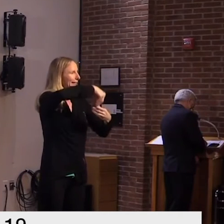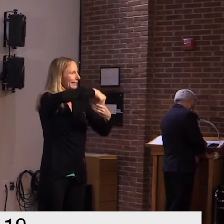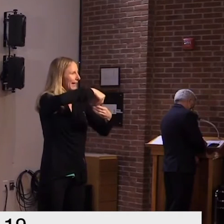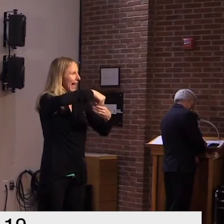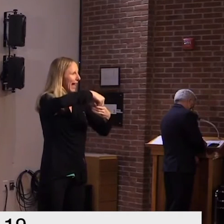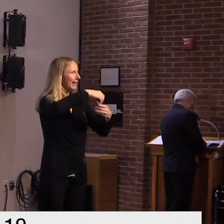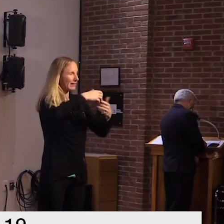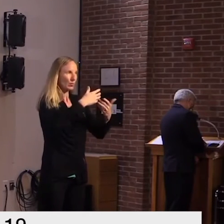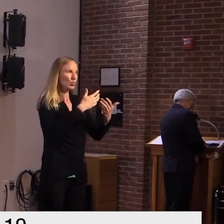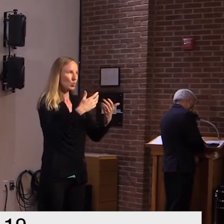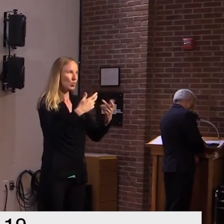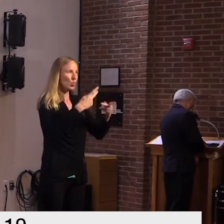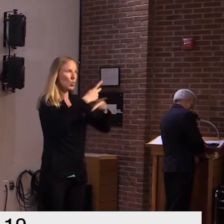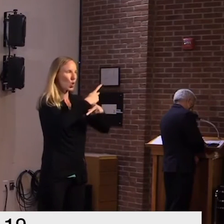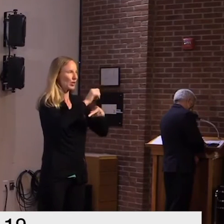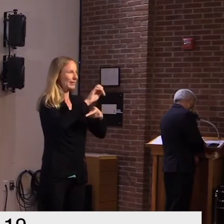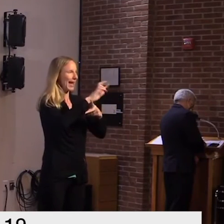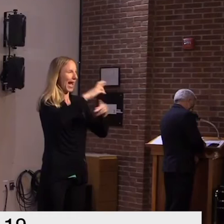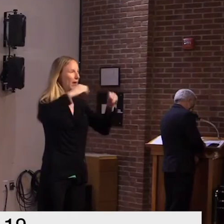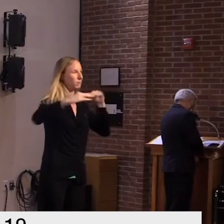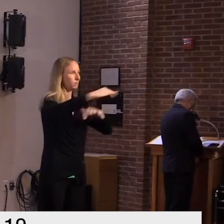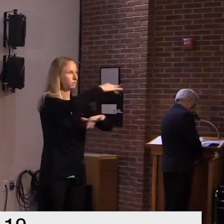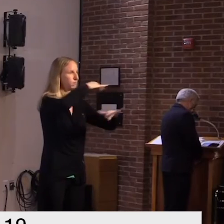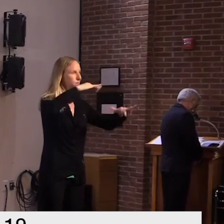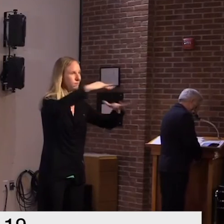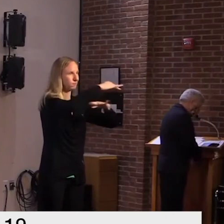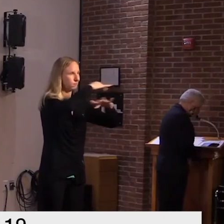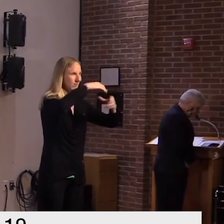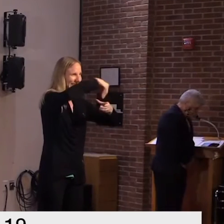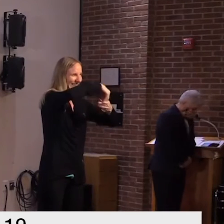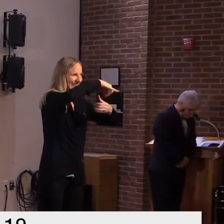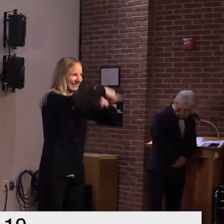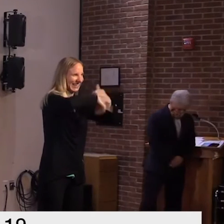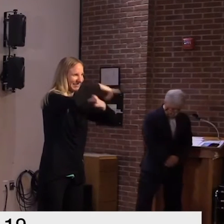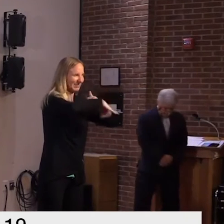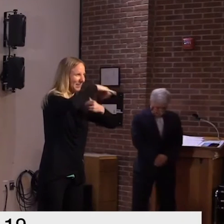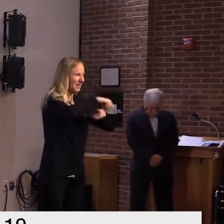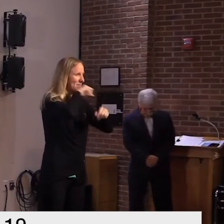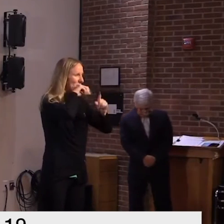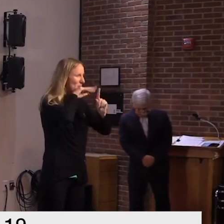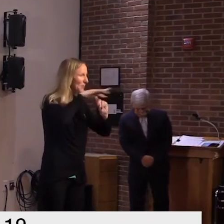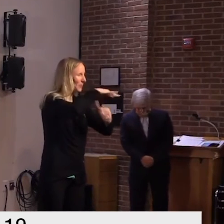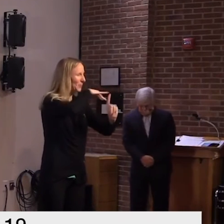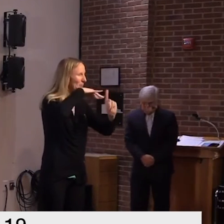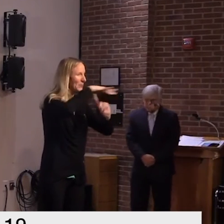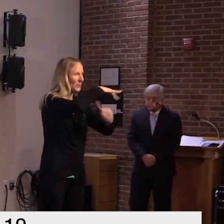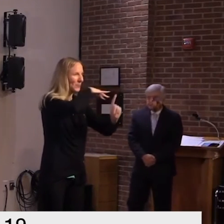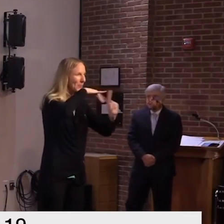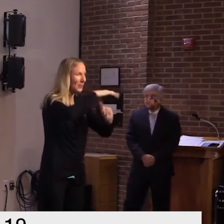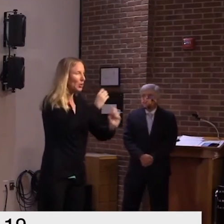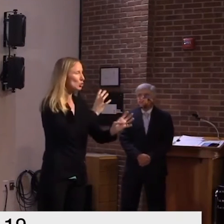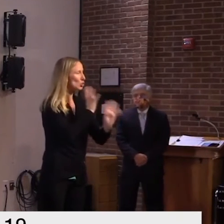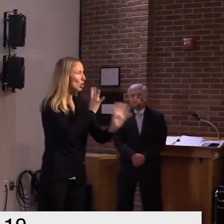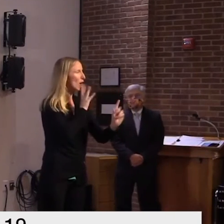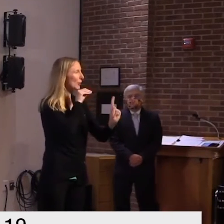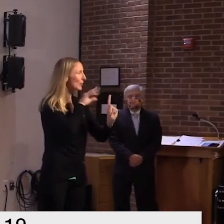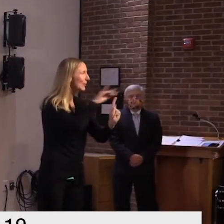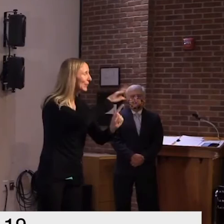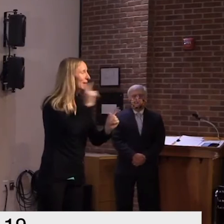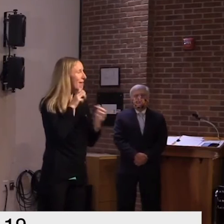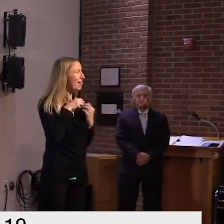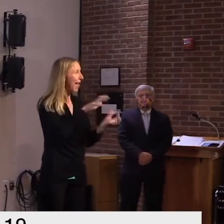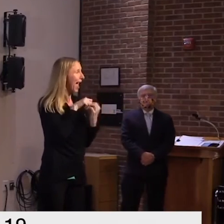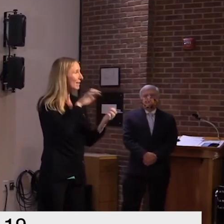there is aerosolized virus produced by simple acts like talking and laughing